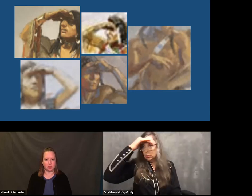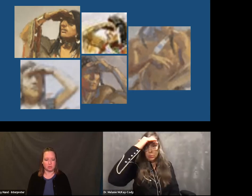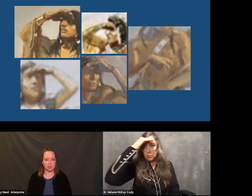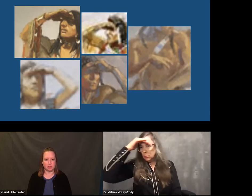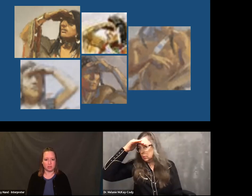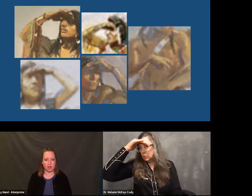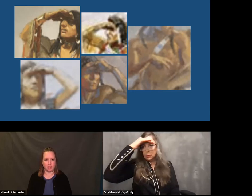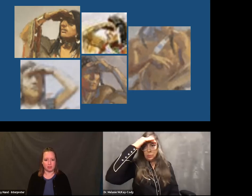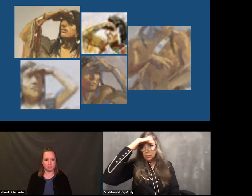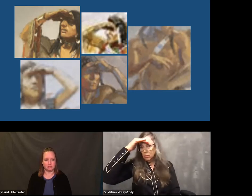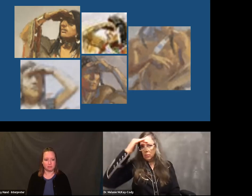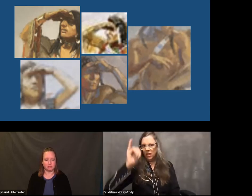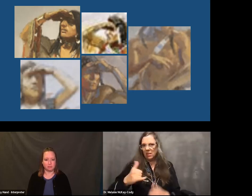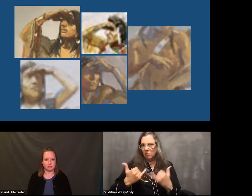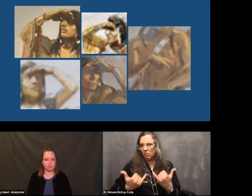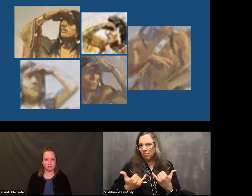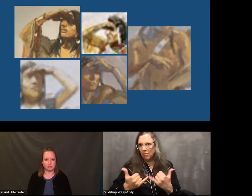hand talkers use this sign.